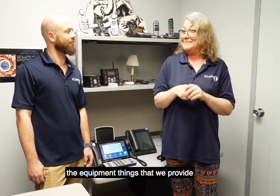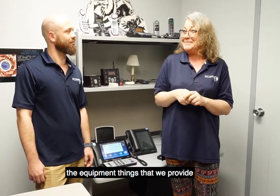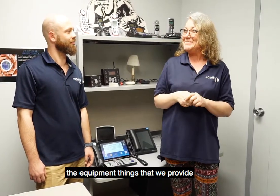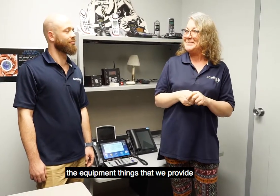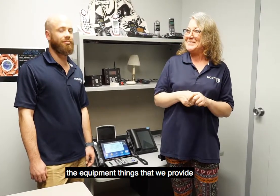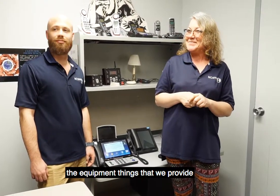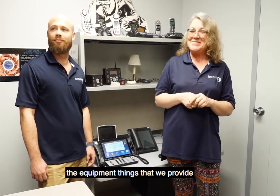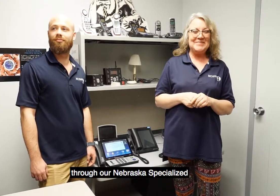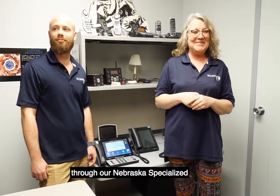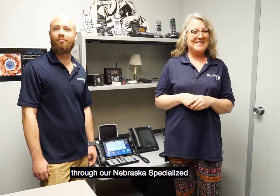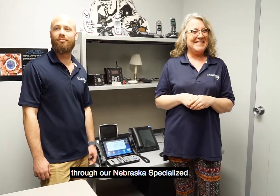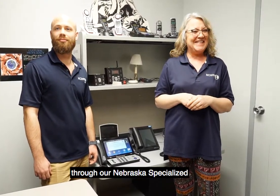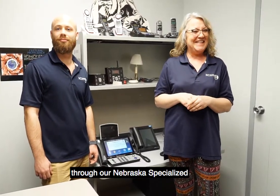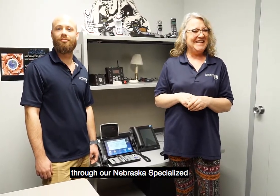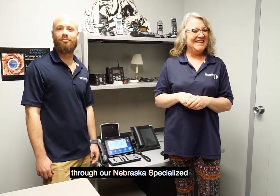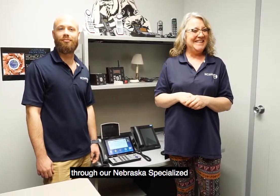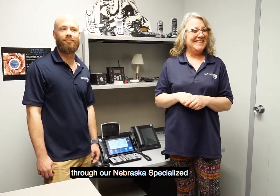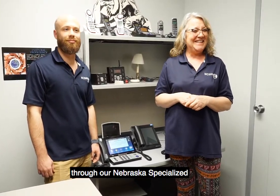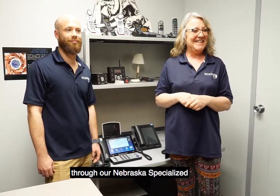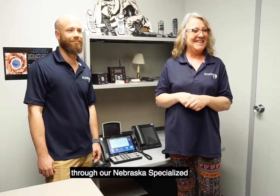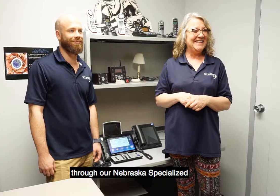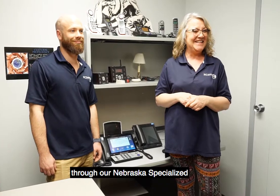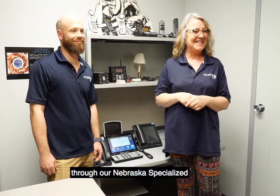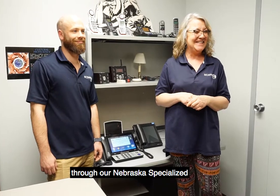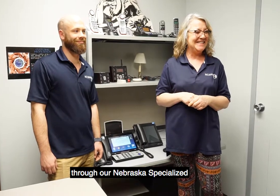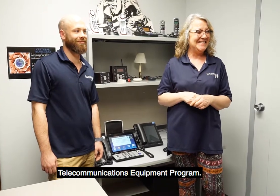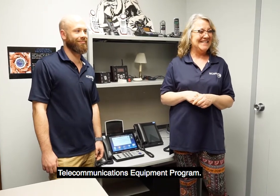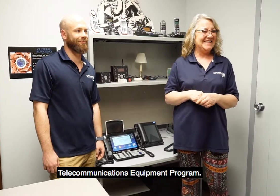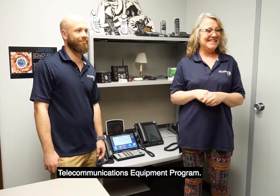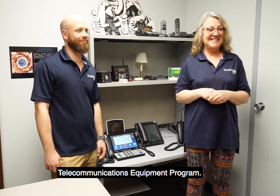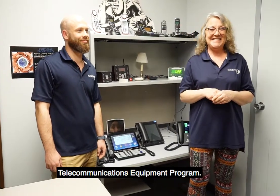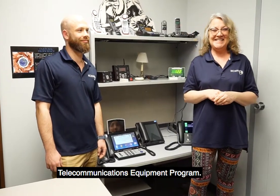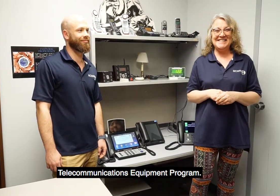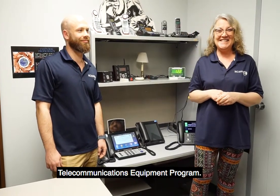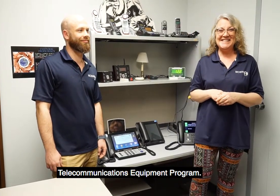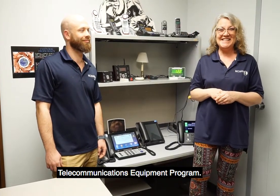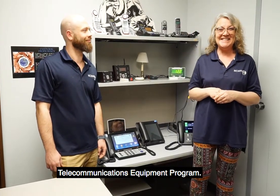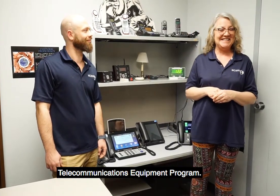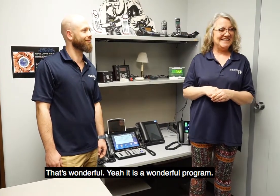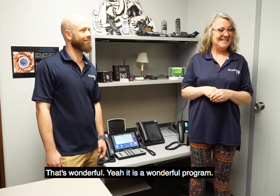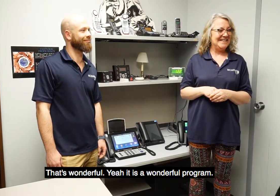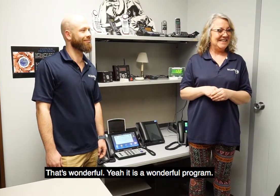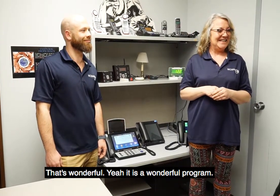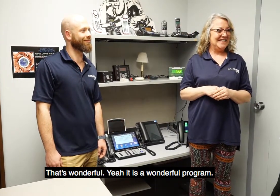provide through our Nebraska Specialized Telecommunications Equipment Program. That's wonderful.